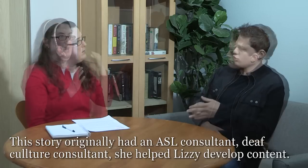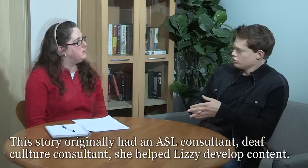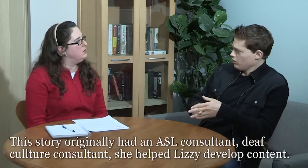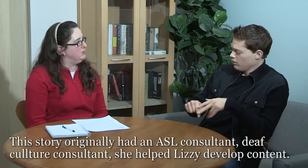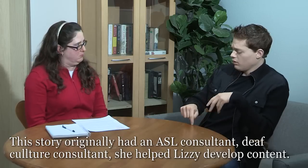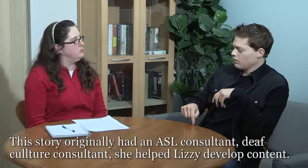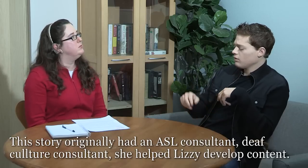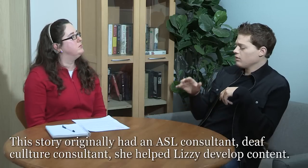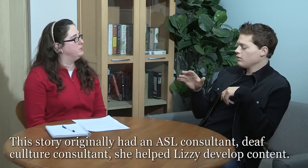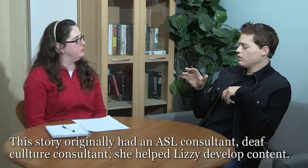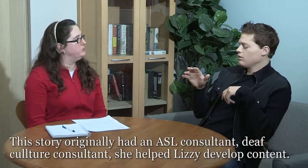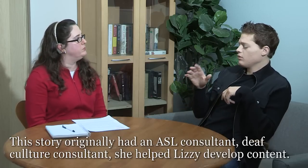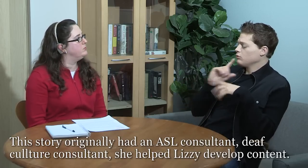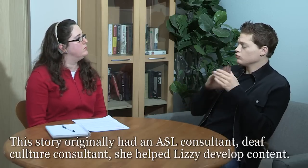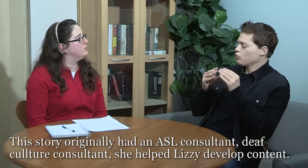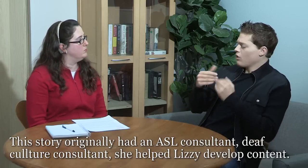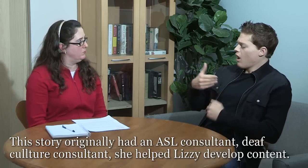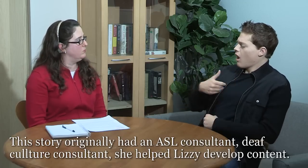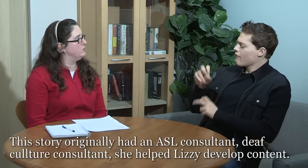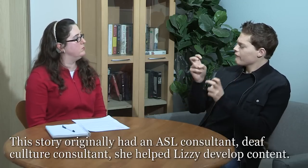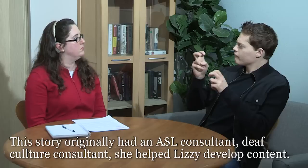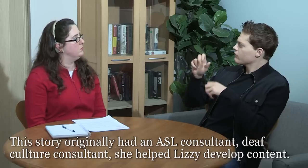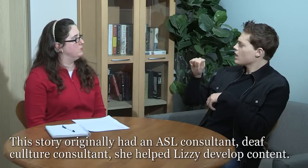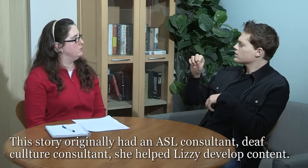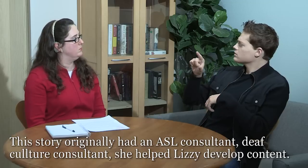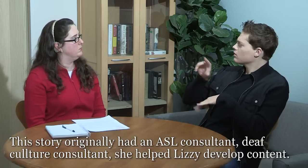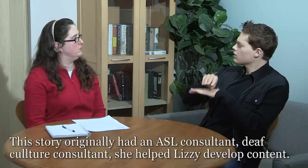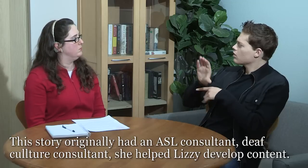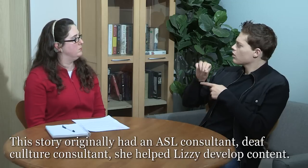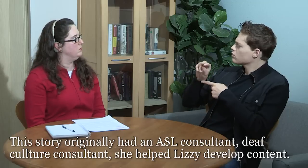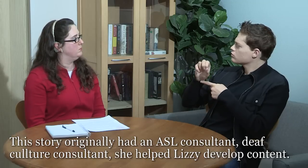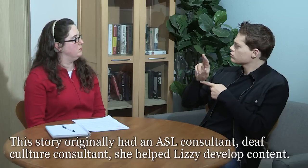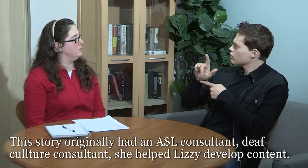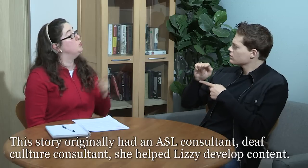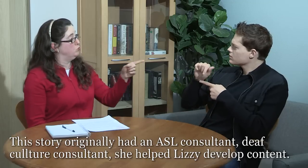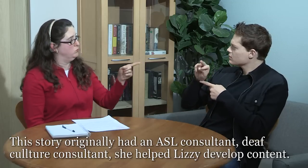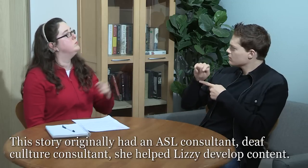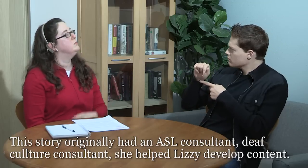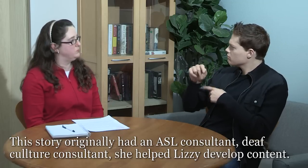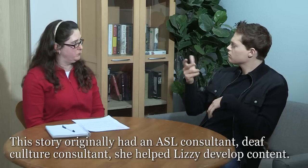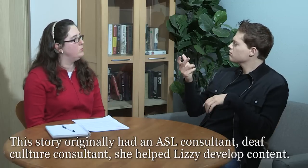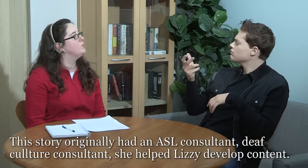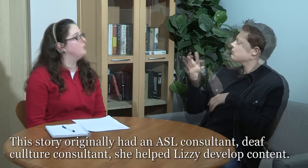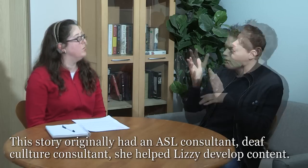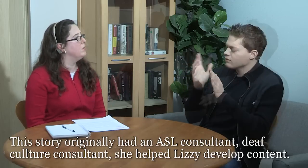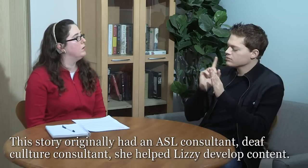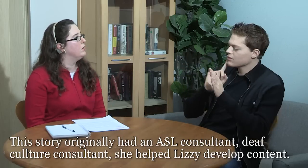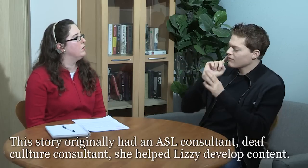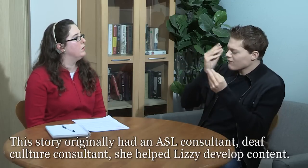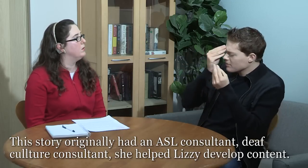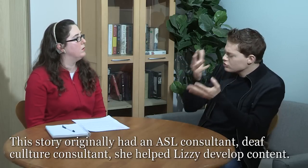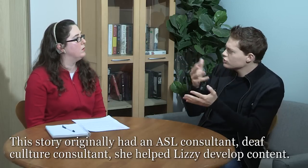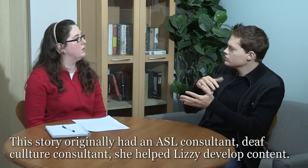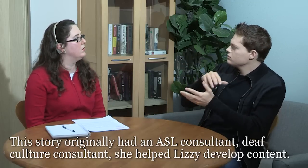Well, you know, this story originally had an ASL consultant help Lizzie develop